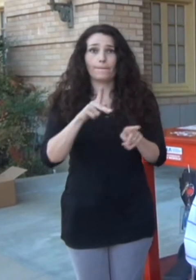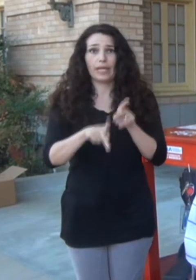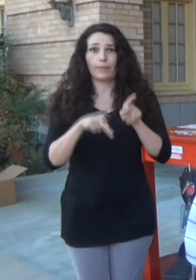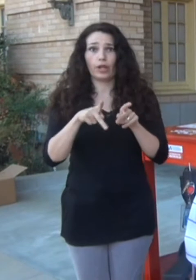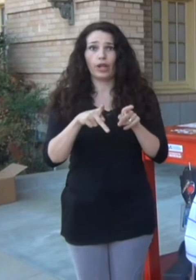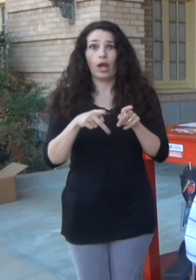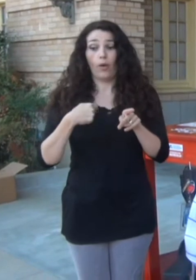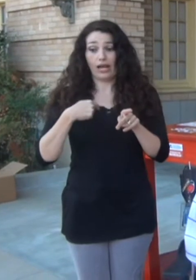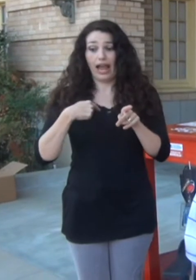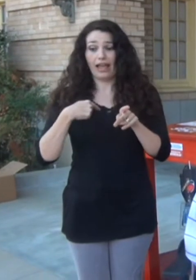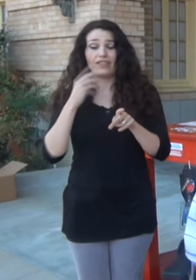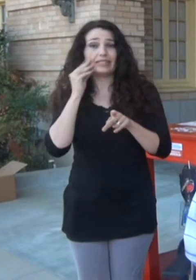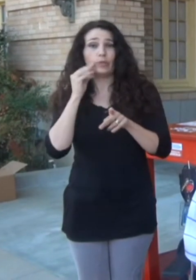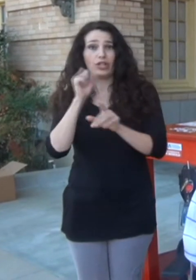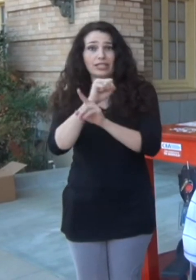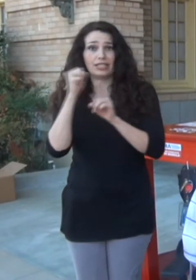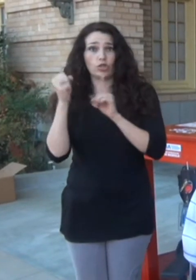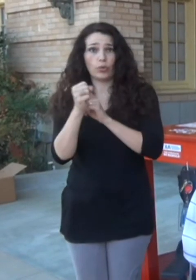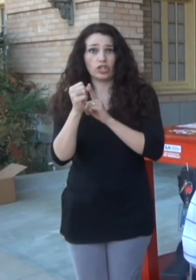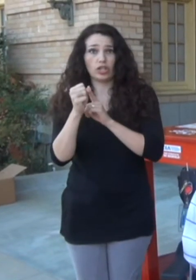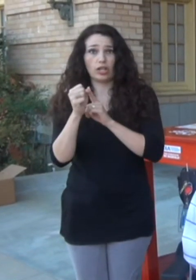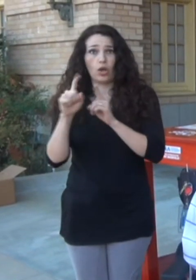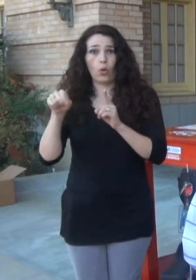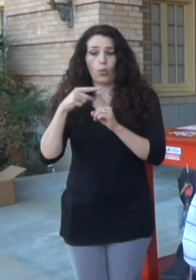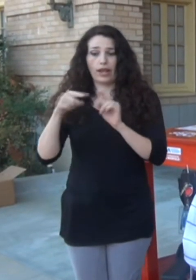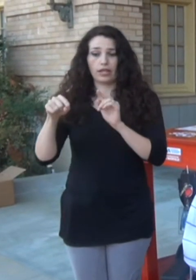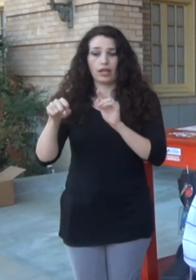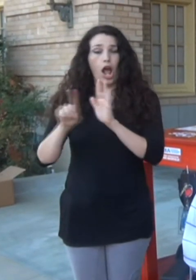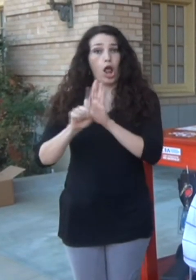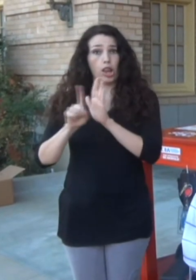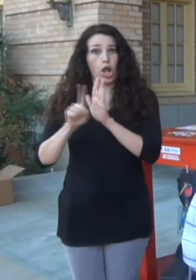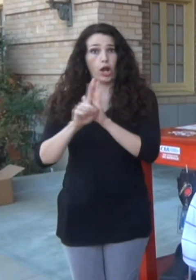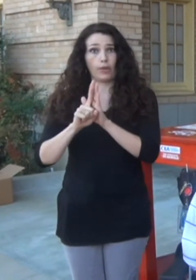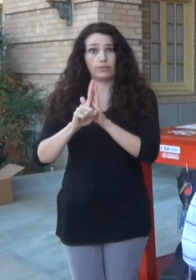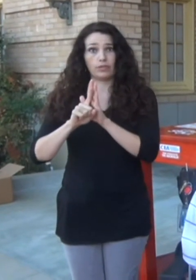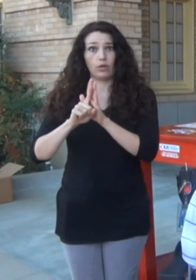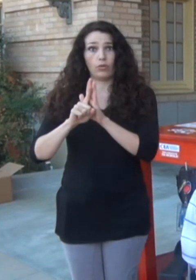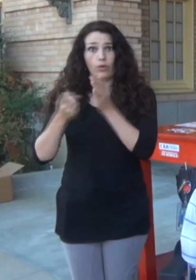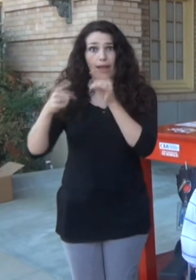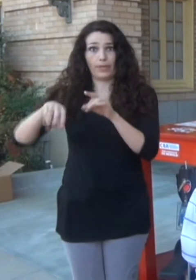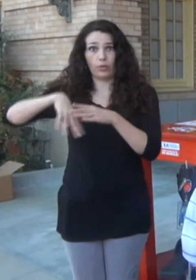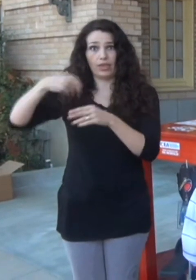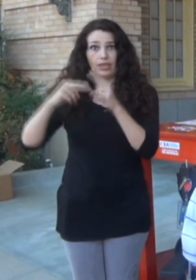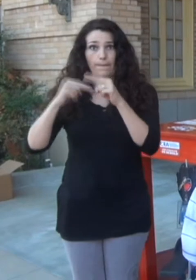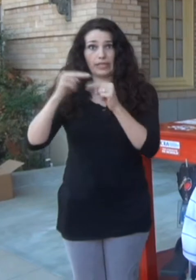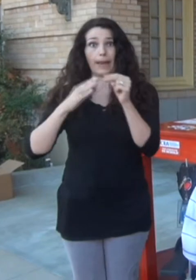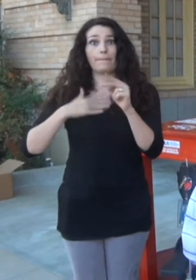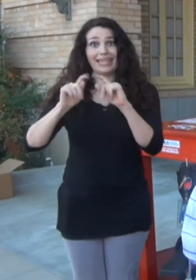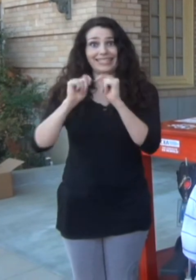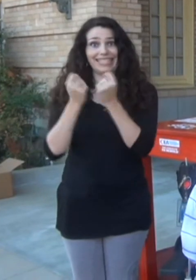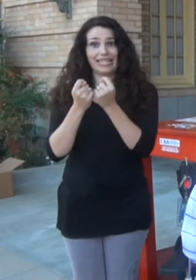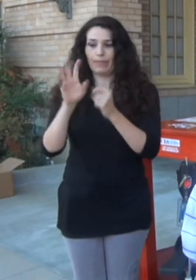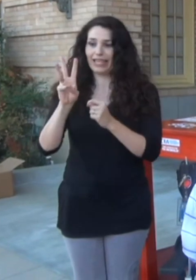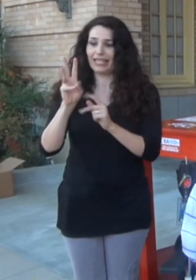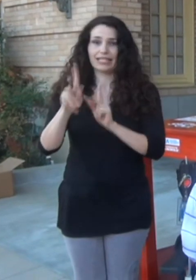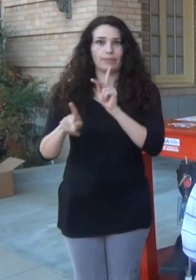situations where alarms have gone off in buildings, and my team, whom I prepared four or six people to help me evacuate from a building,